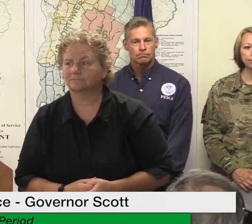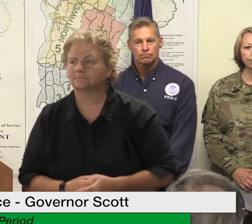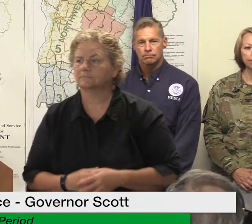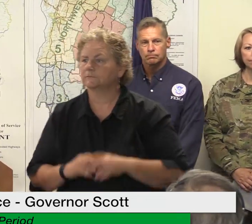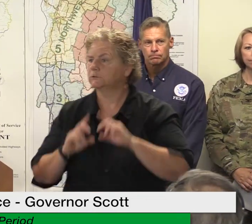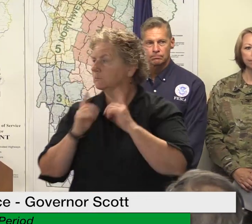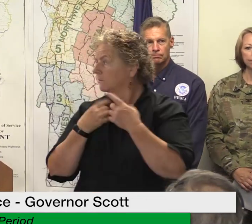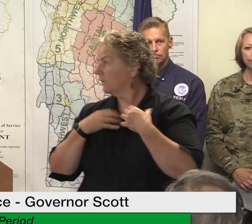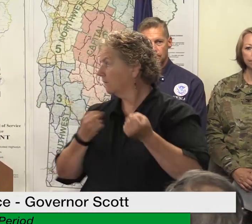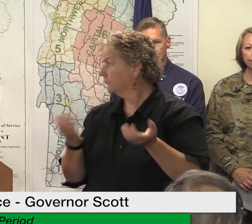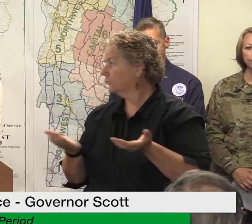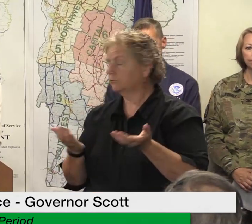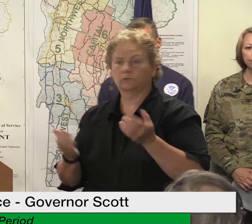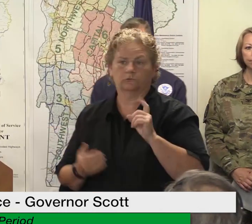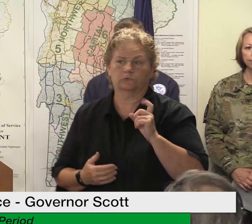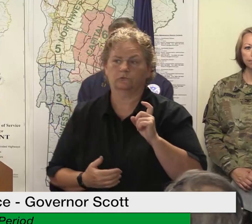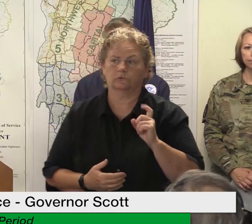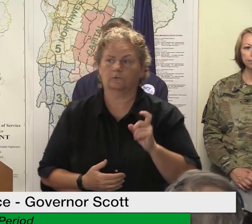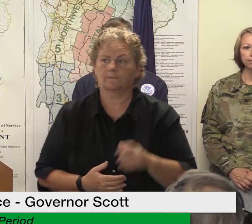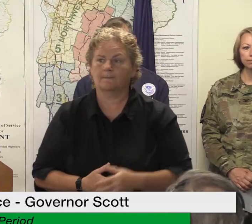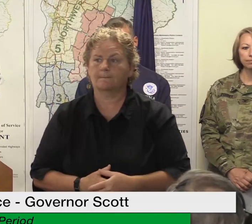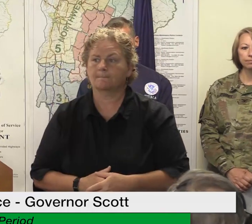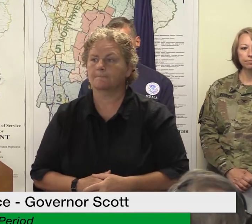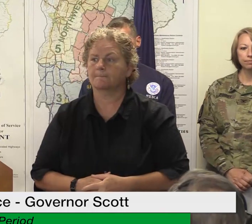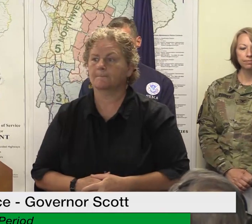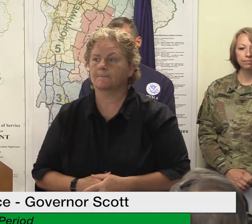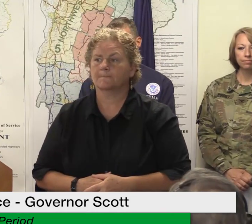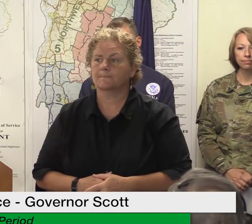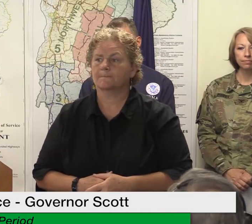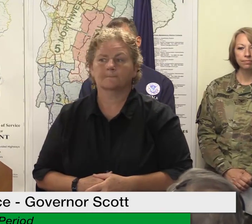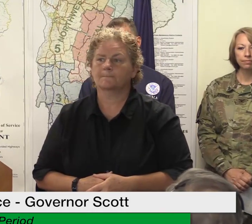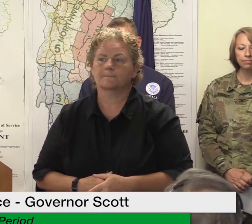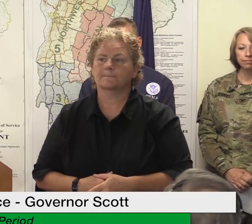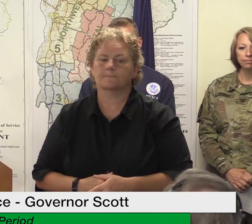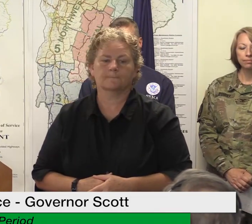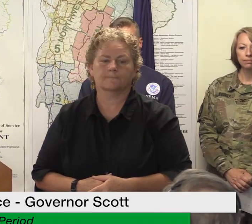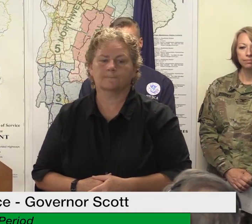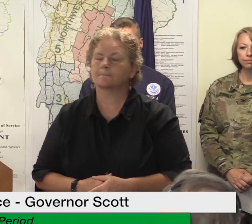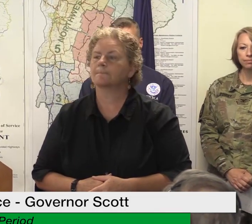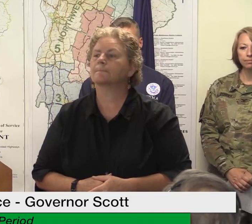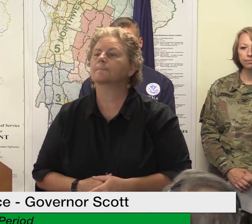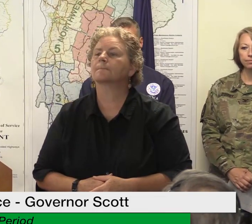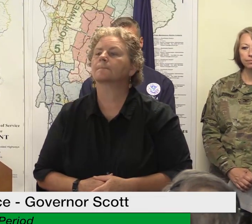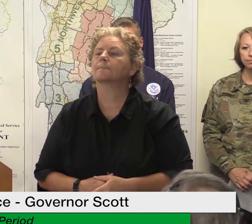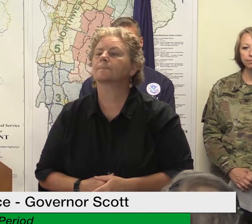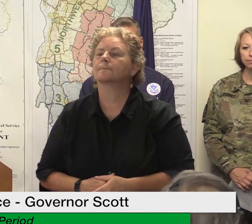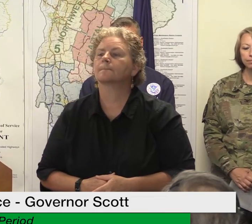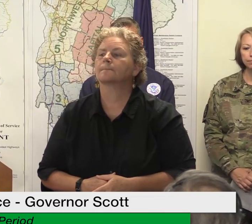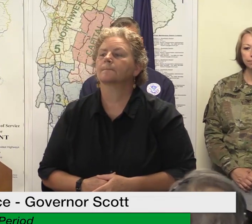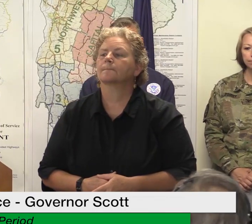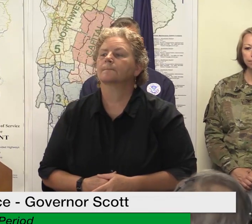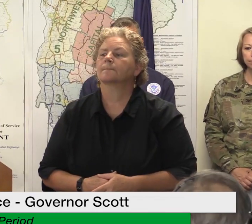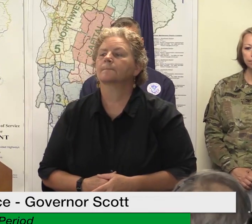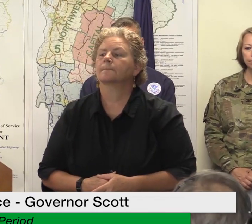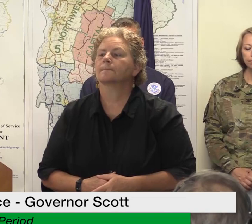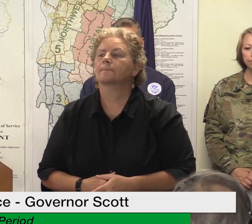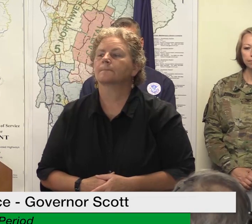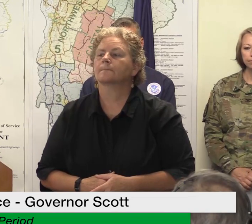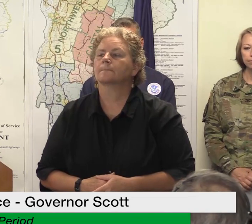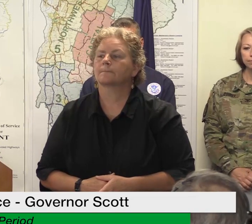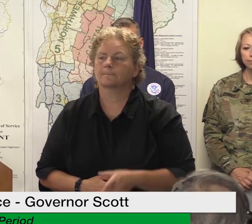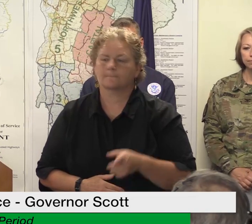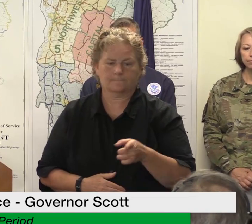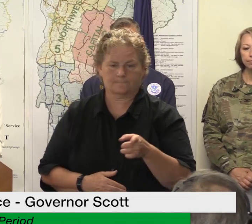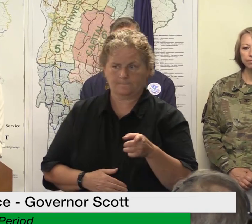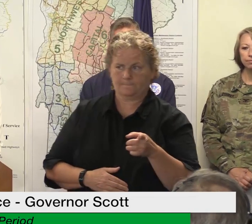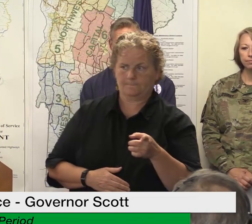set up an interview okay do we know how many homes have been damaged do we have an assessment now and also in